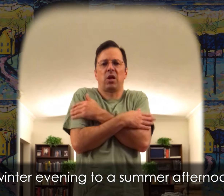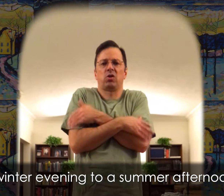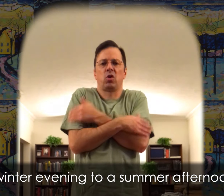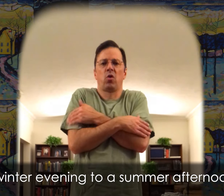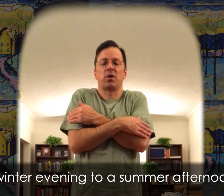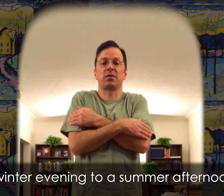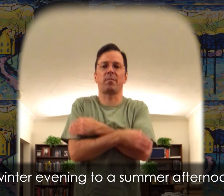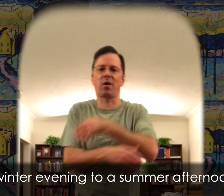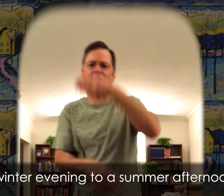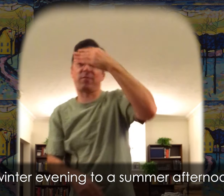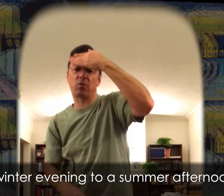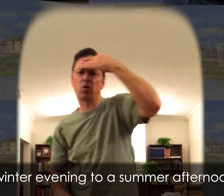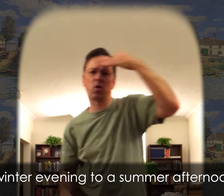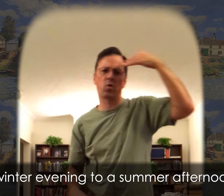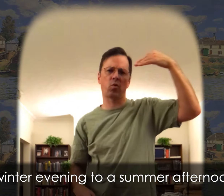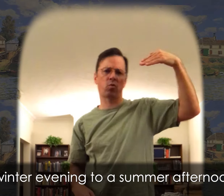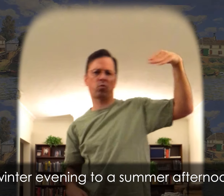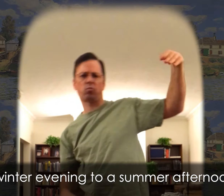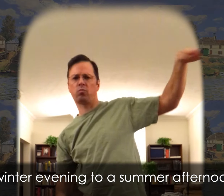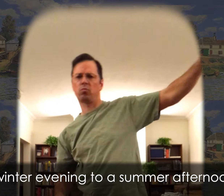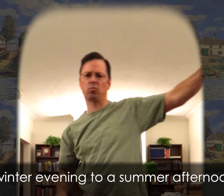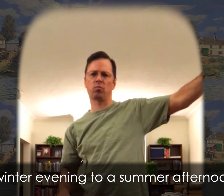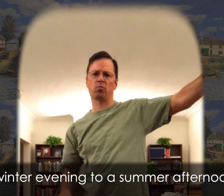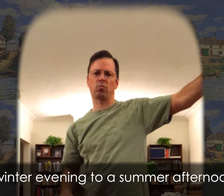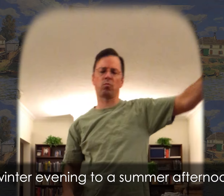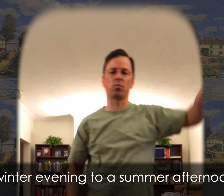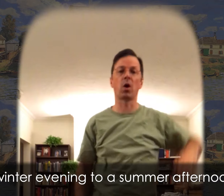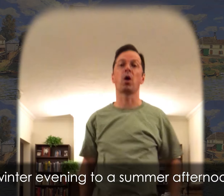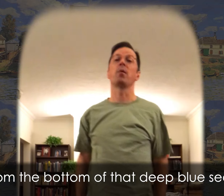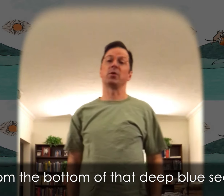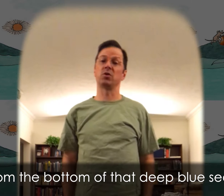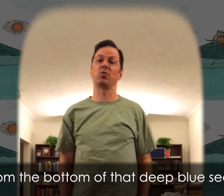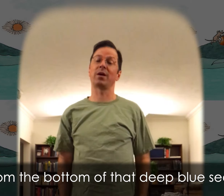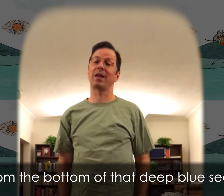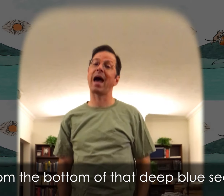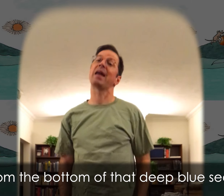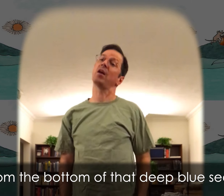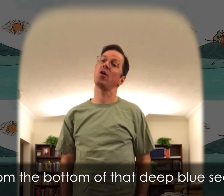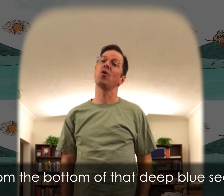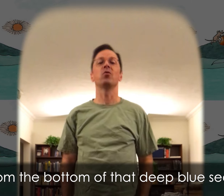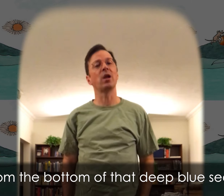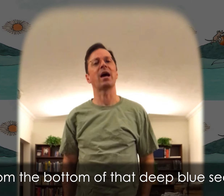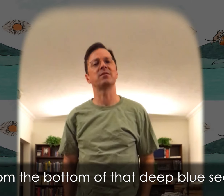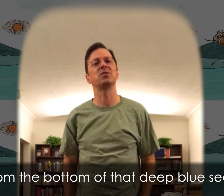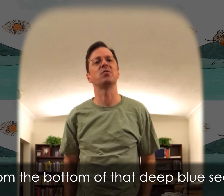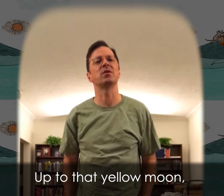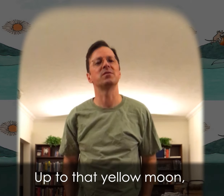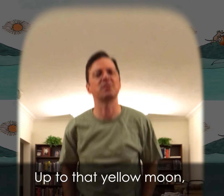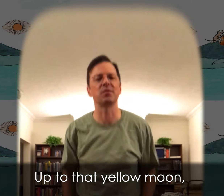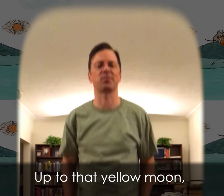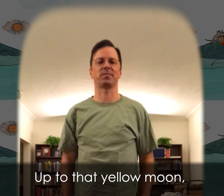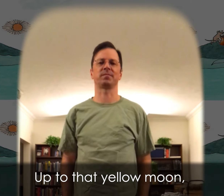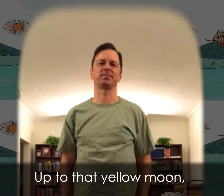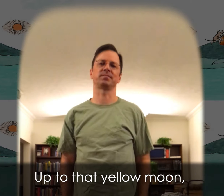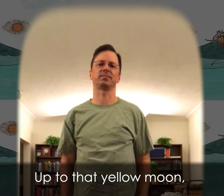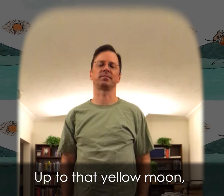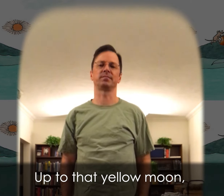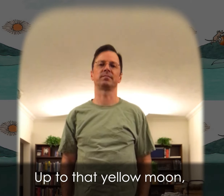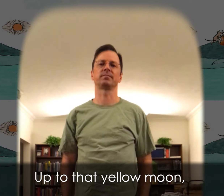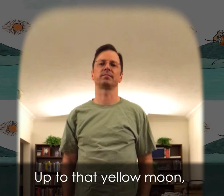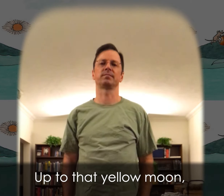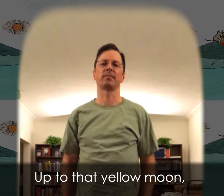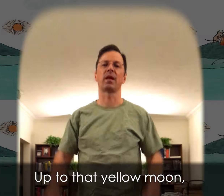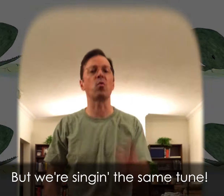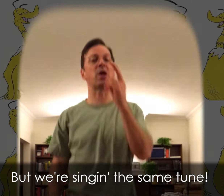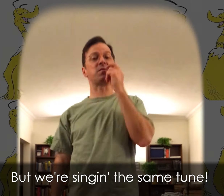evening to a summer afternoon From the bottom of that deep blue sea Up to that yellow